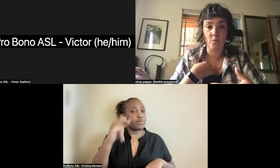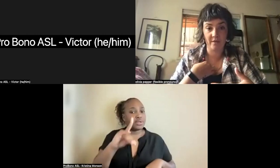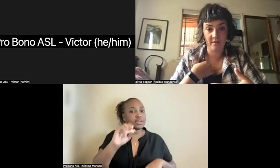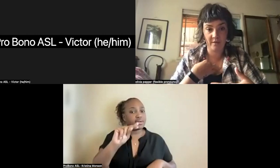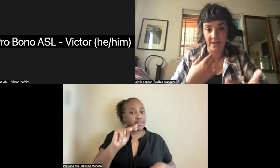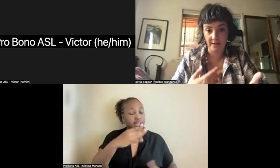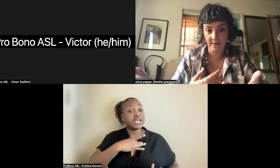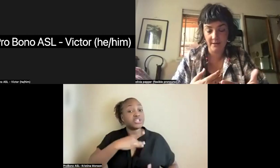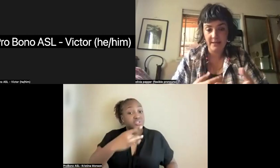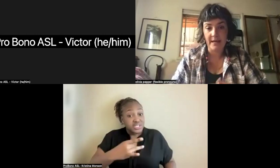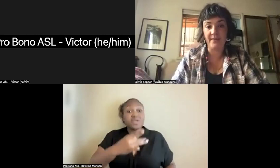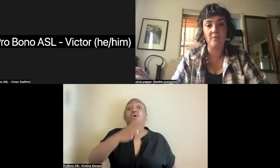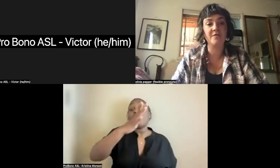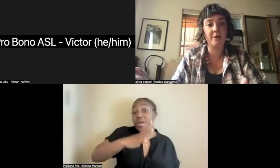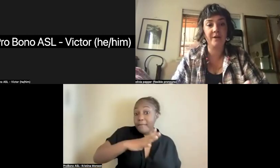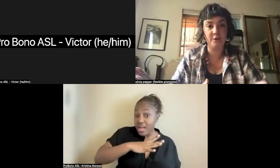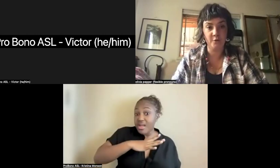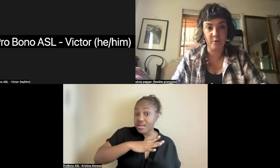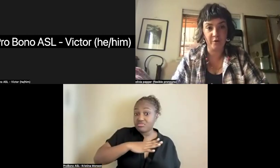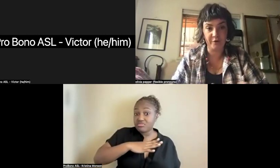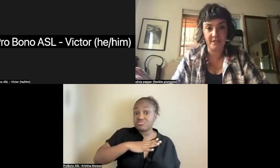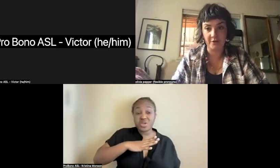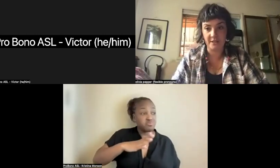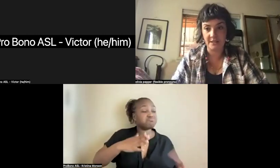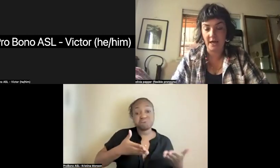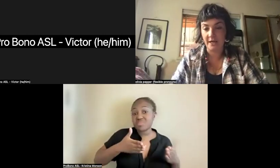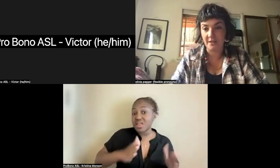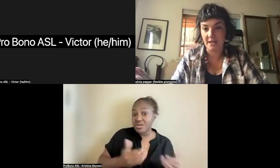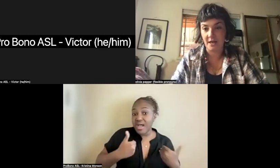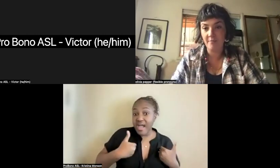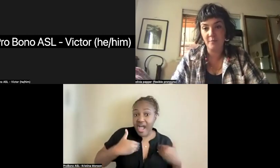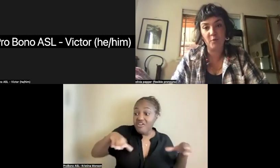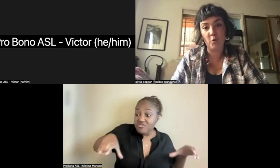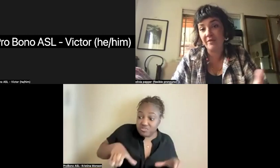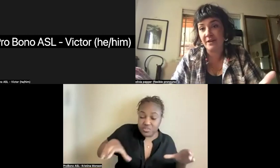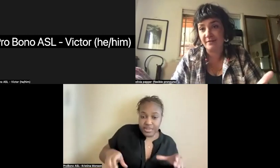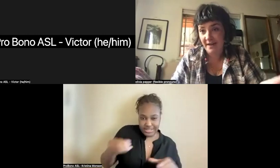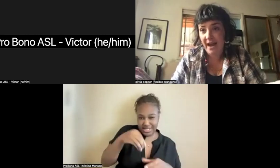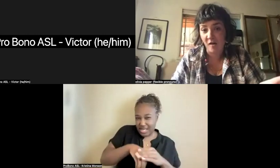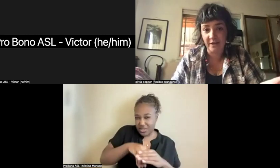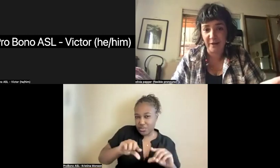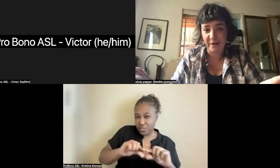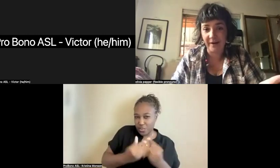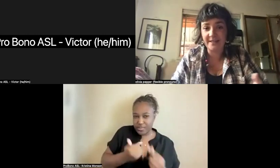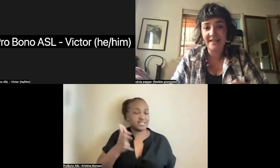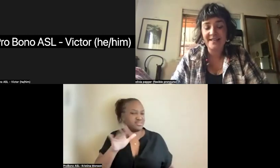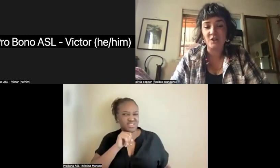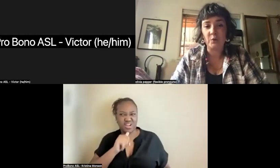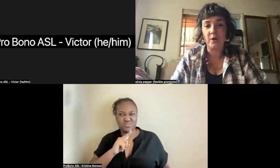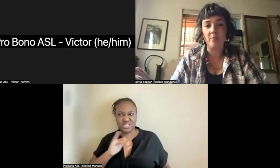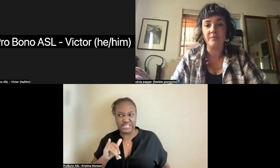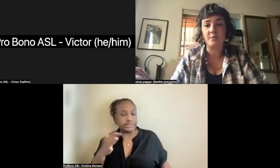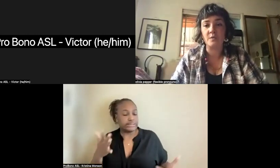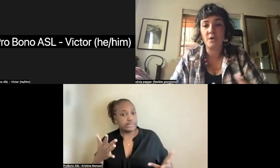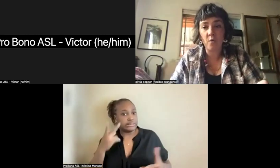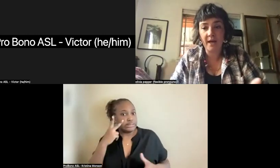with men, and that was very unusual for a secret society at the time, or even now in many ways. So